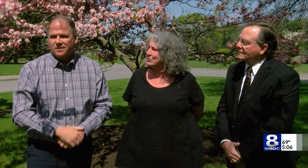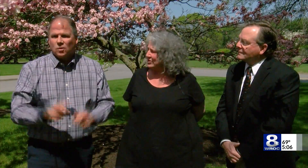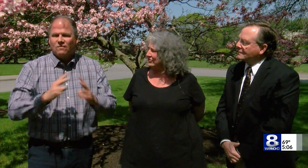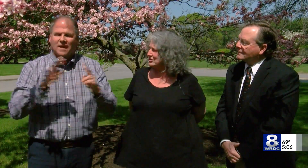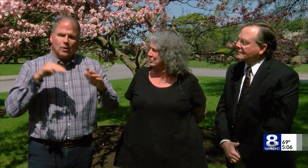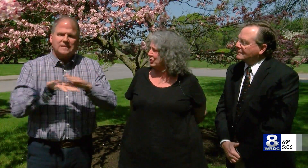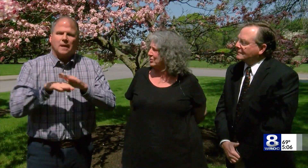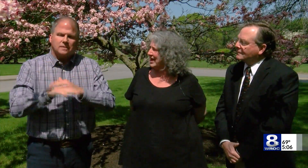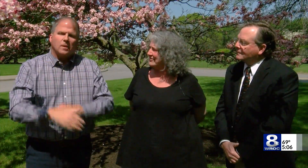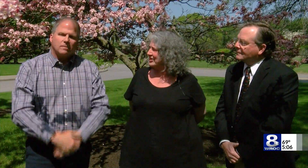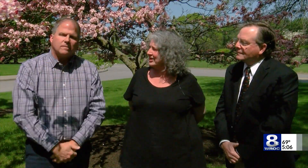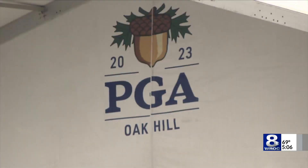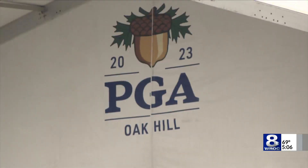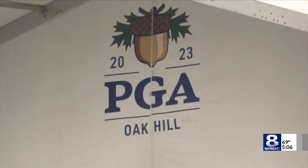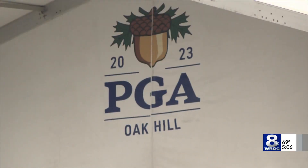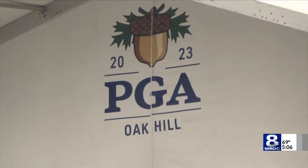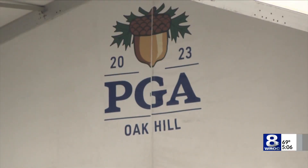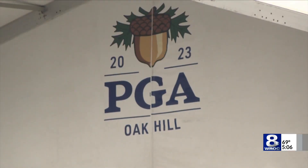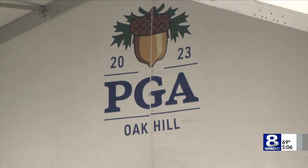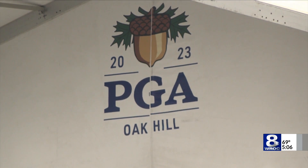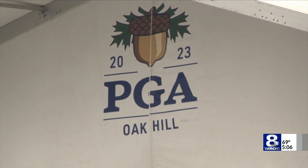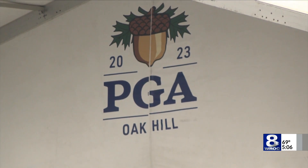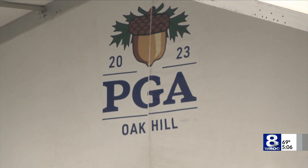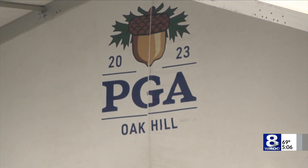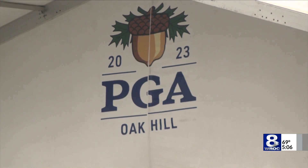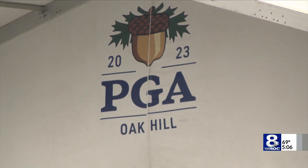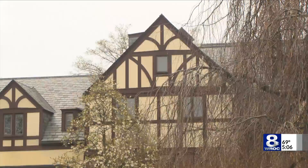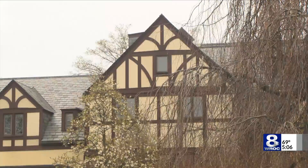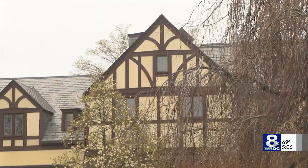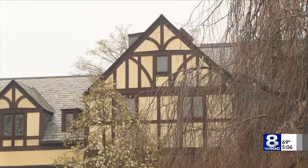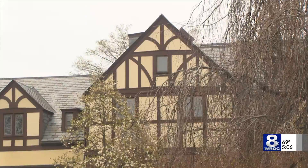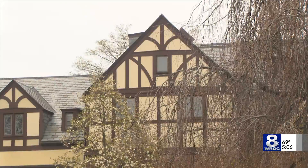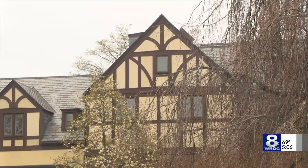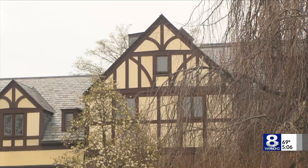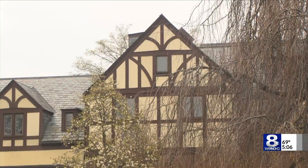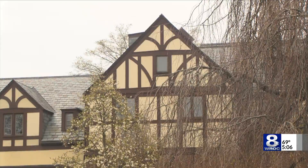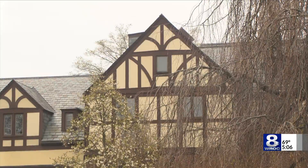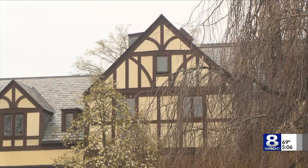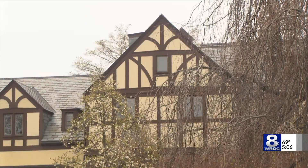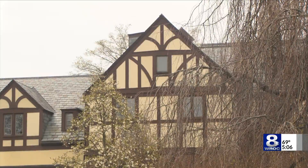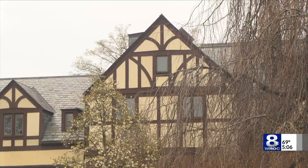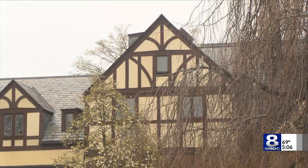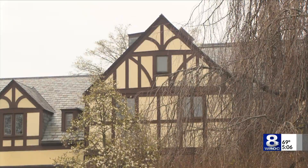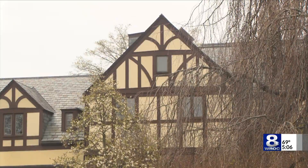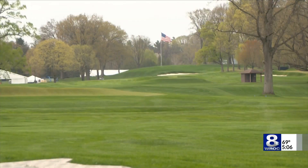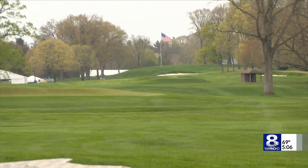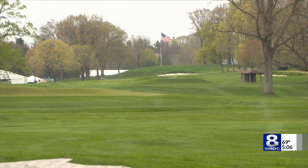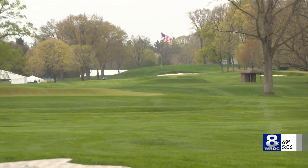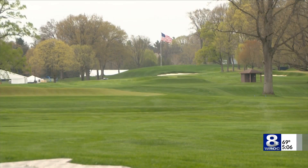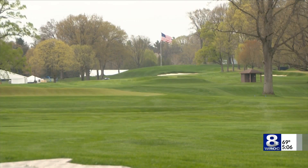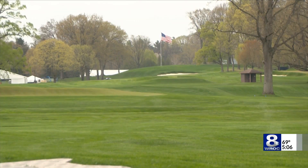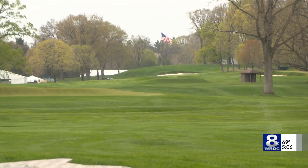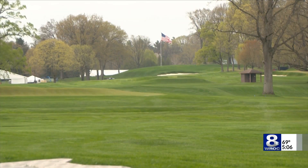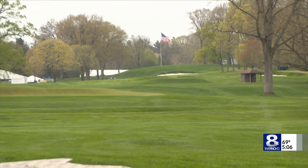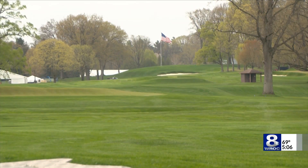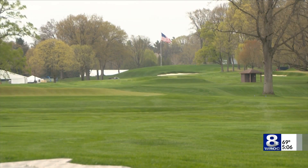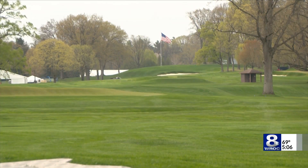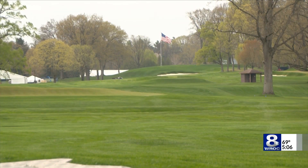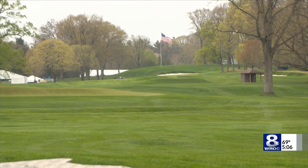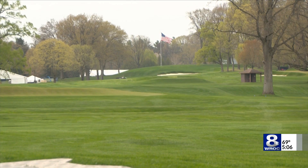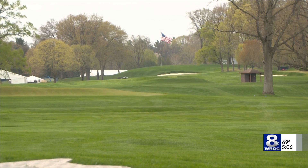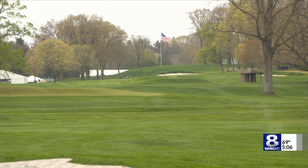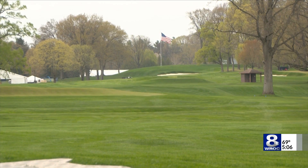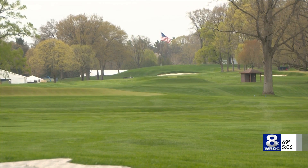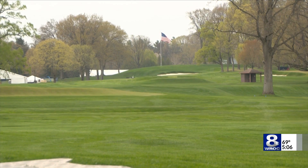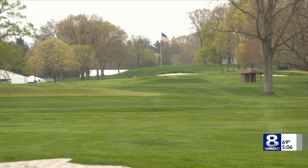too and see the wonderful support we have there. And with the PGA championship being broadcast nationally, Buckley is hoping they'll be able to influence others to provide deaf